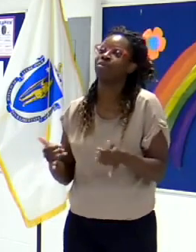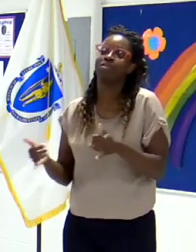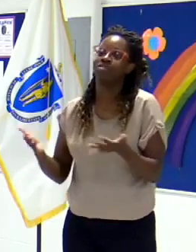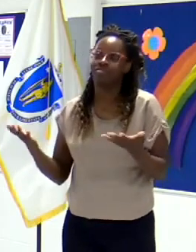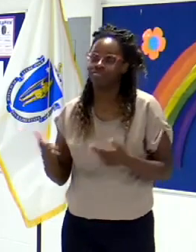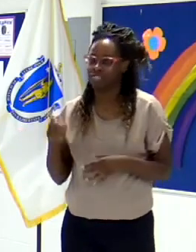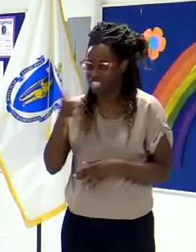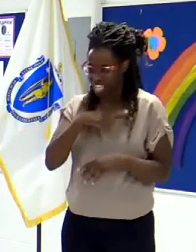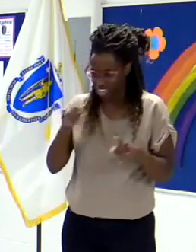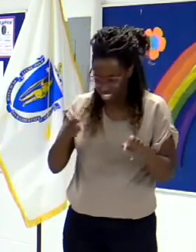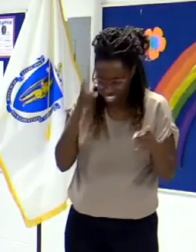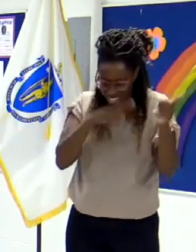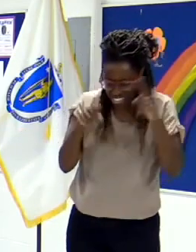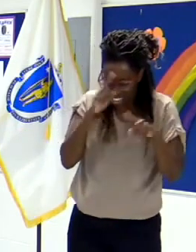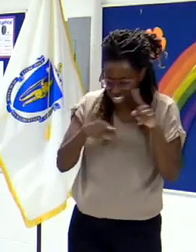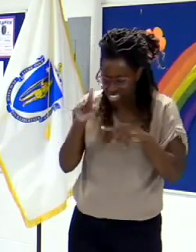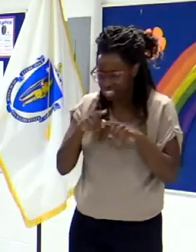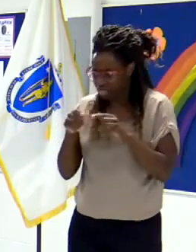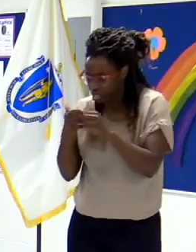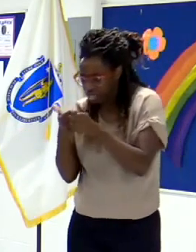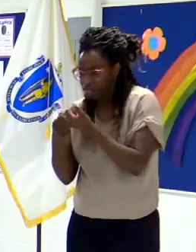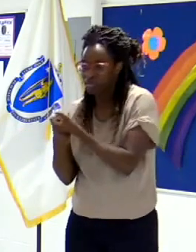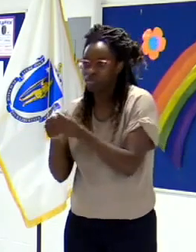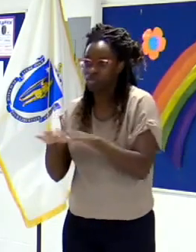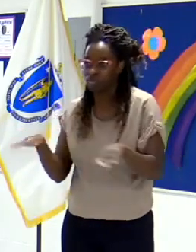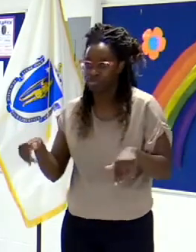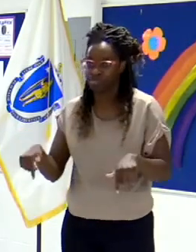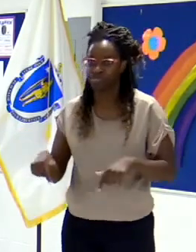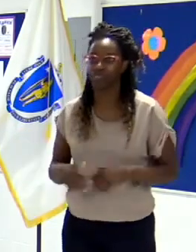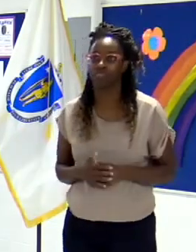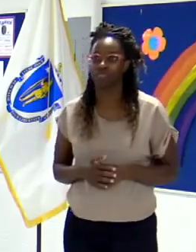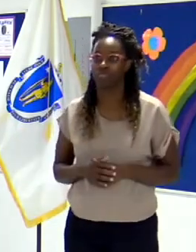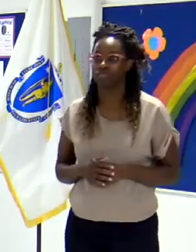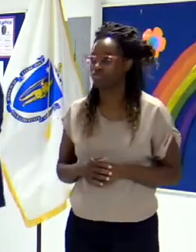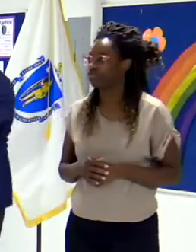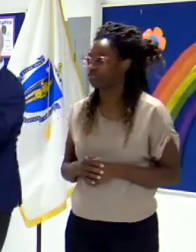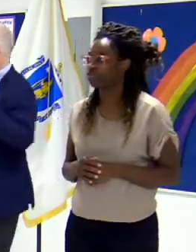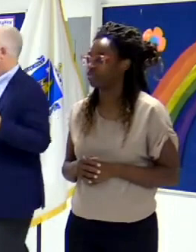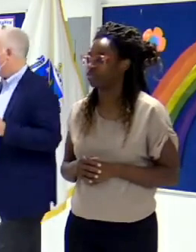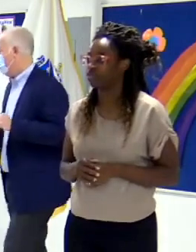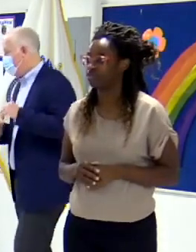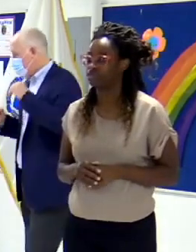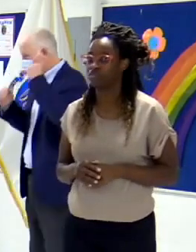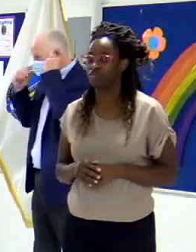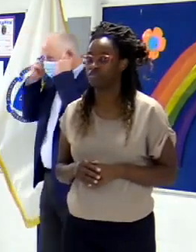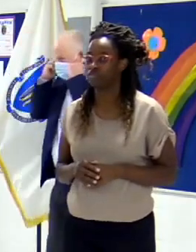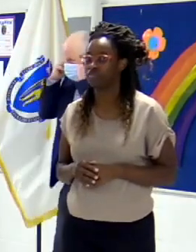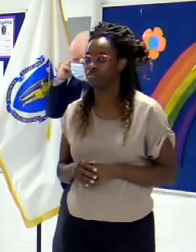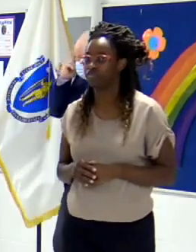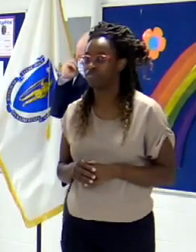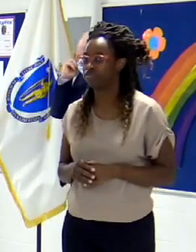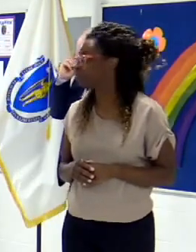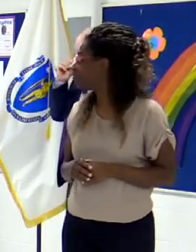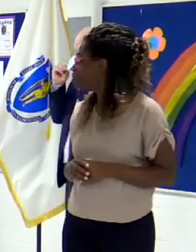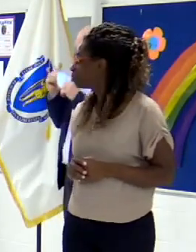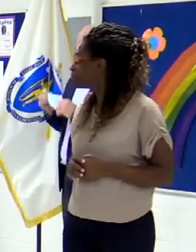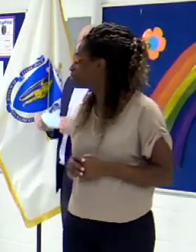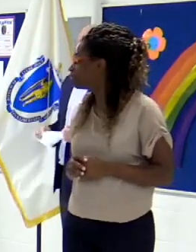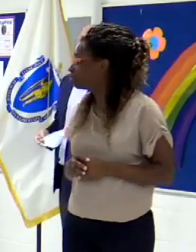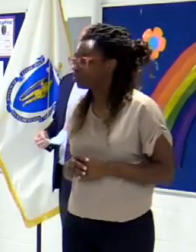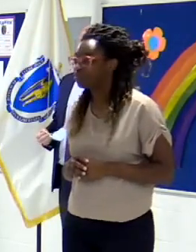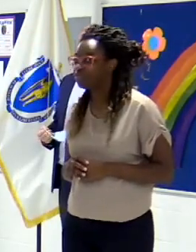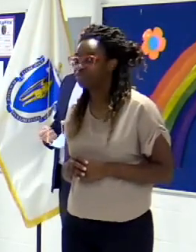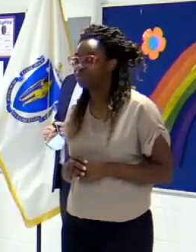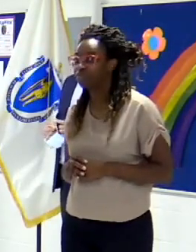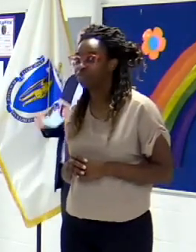community way also. So it's a challenge but we're working. Thanks everybody. Thanks everybody. And if I don't want to see you guys, hope you have a nice weekend